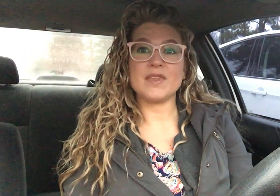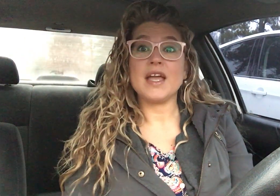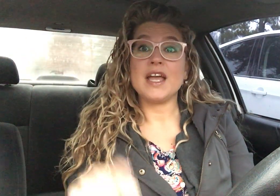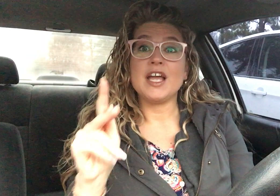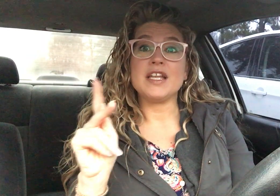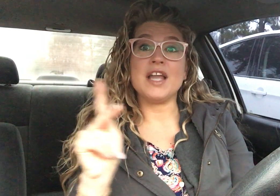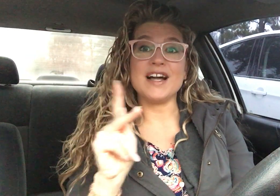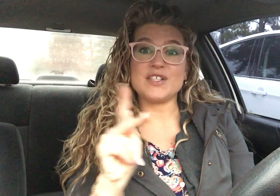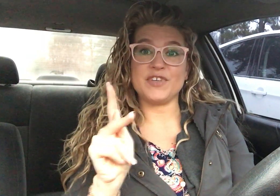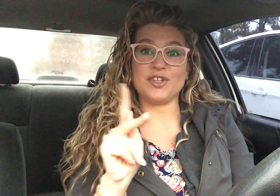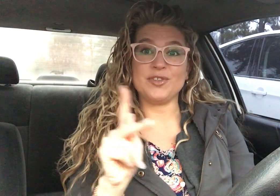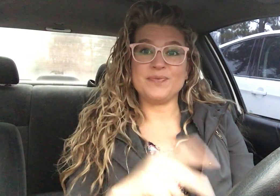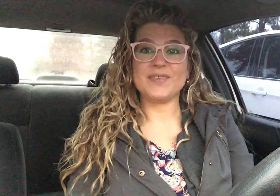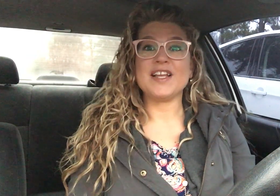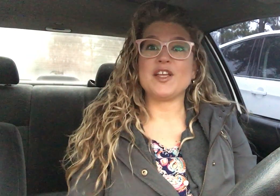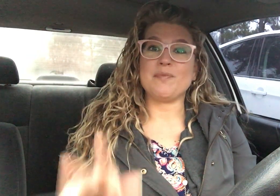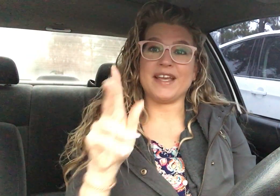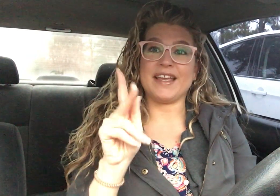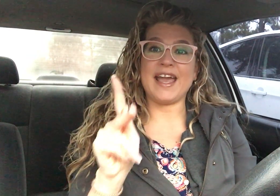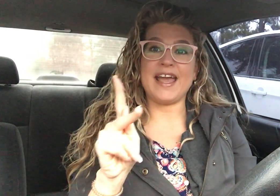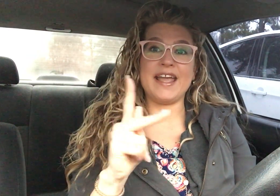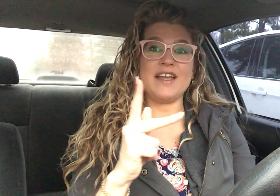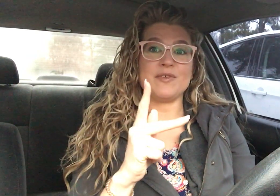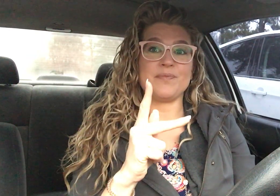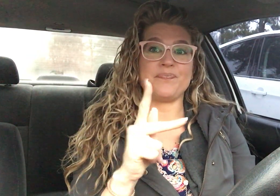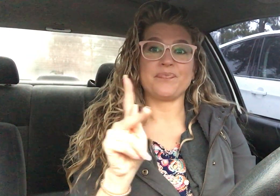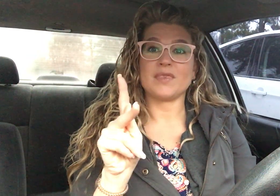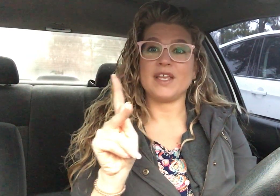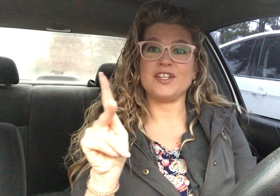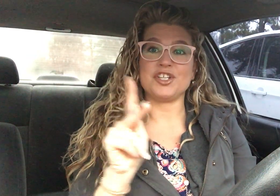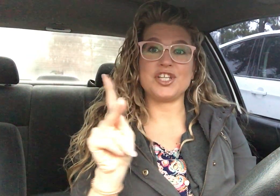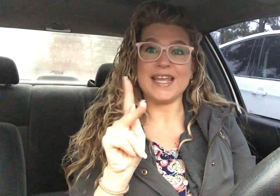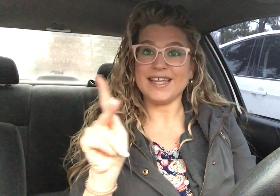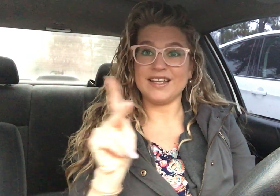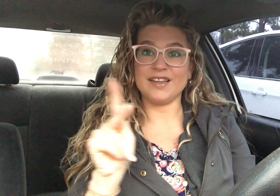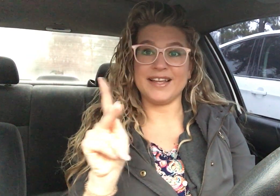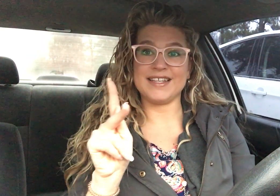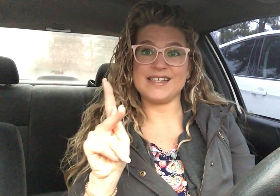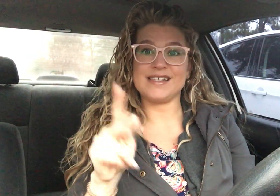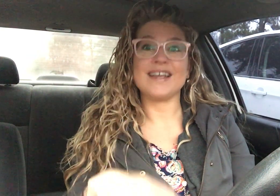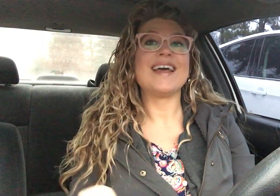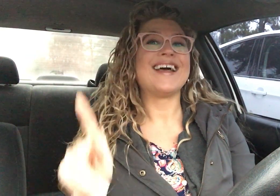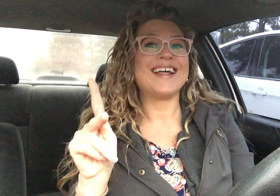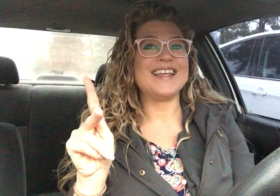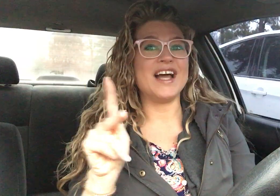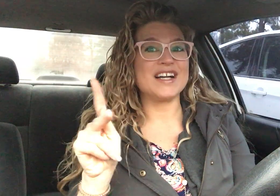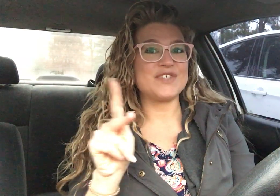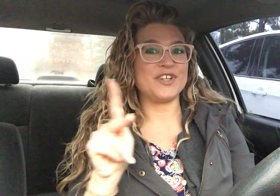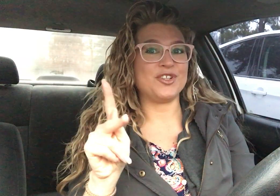Nashville Knoxville make a K and just shake it like this Knoxville